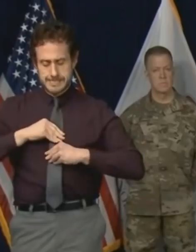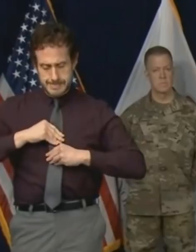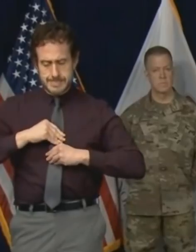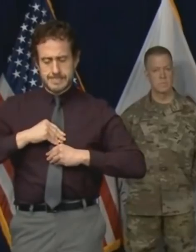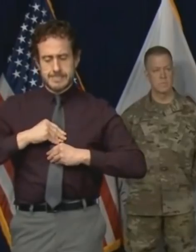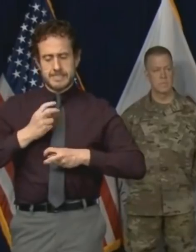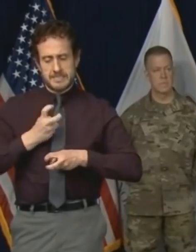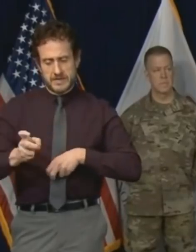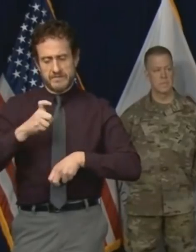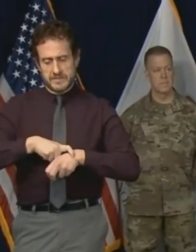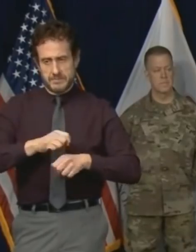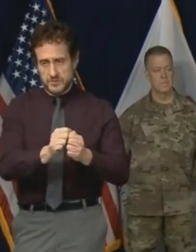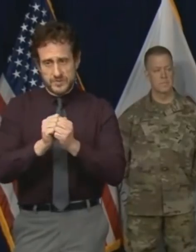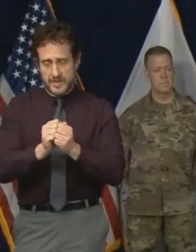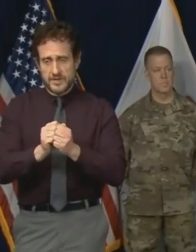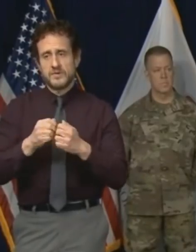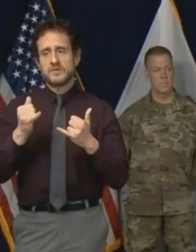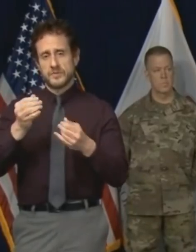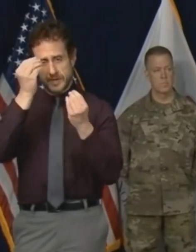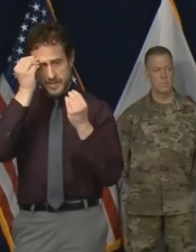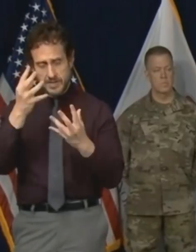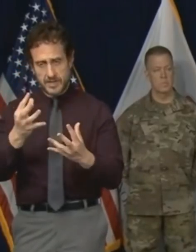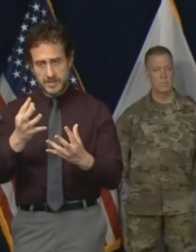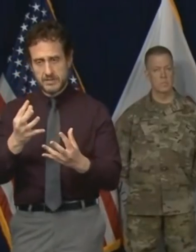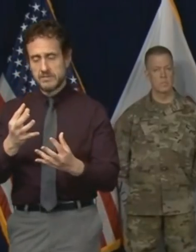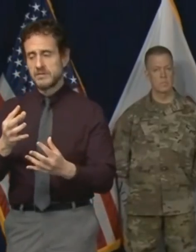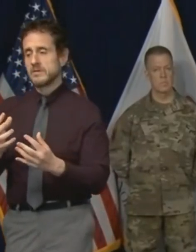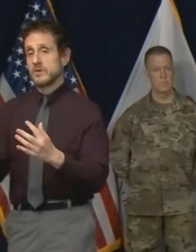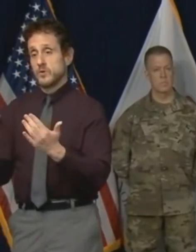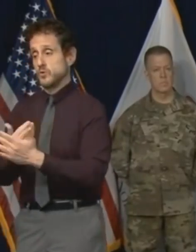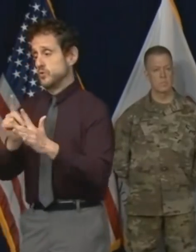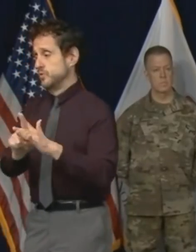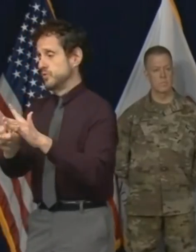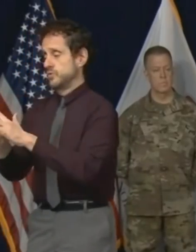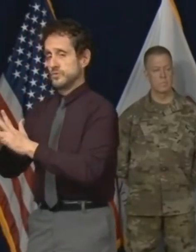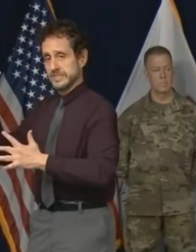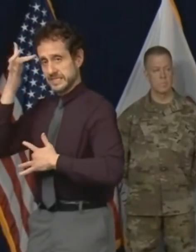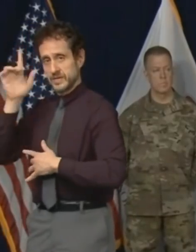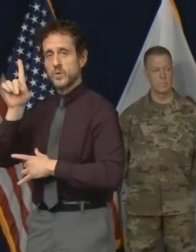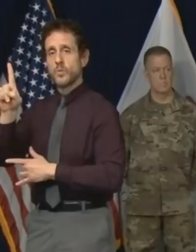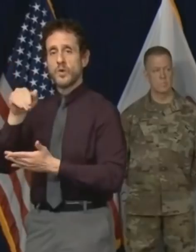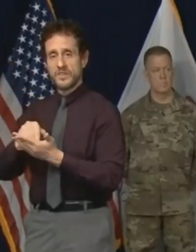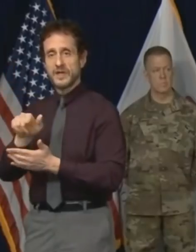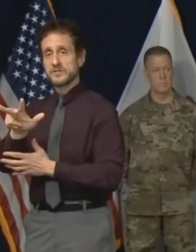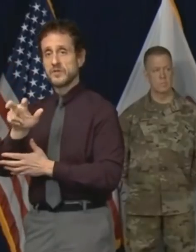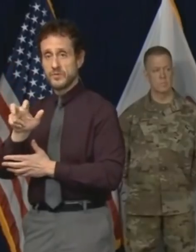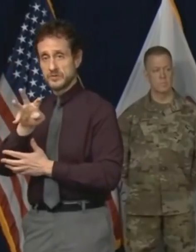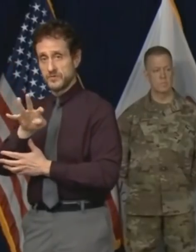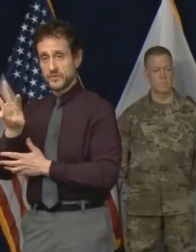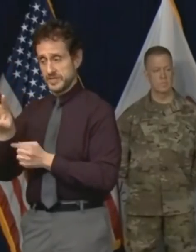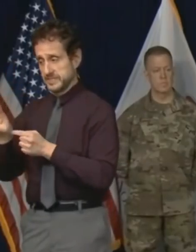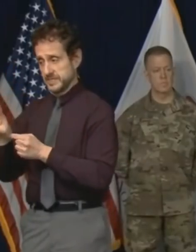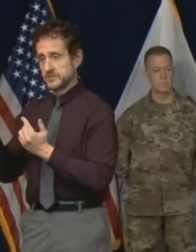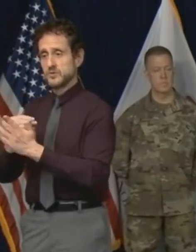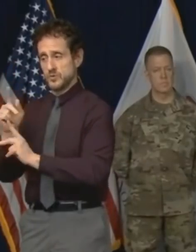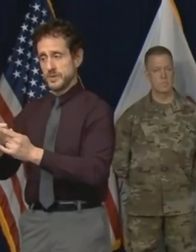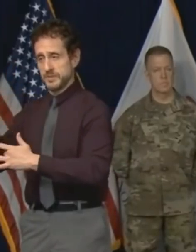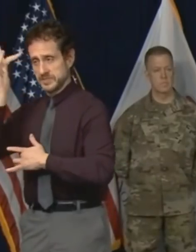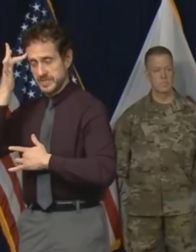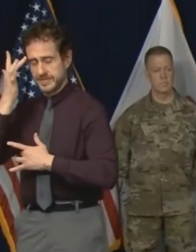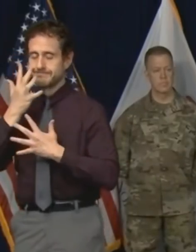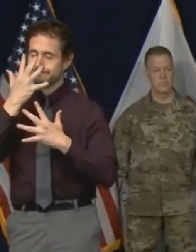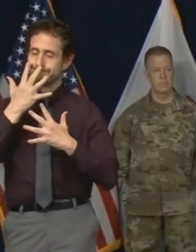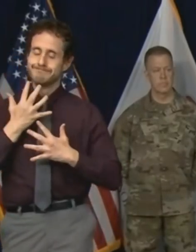I report to you today that we have had 1346 new cases over the last 24 hours. And